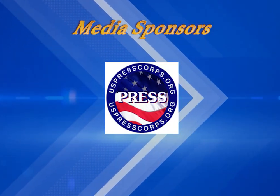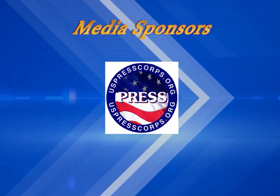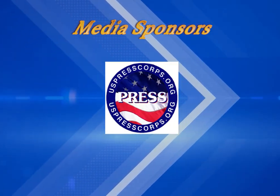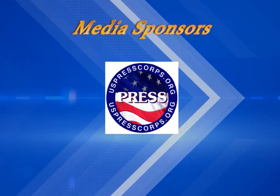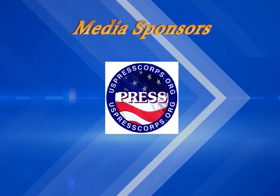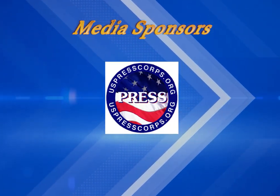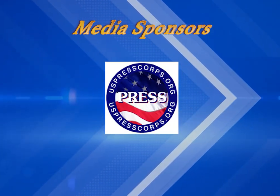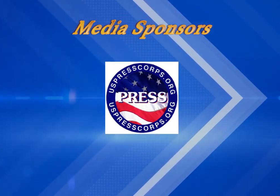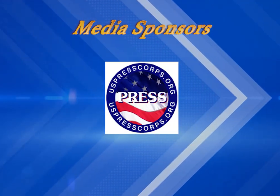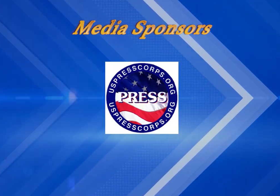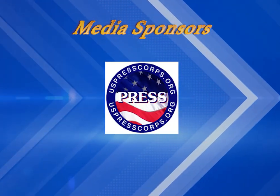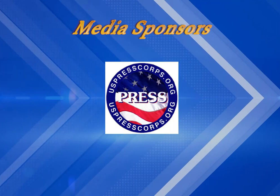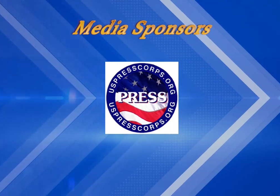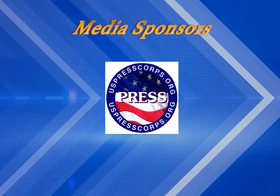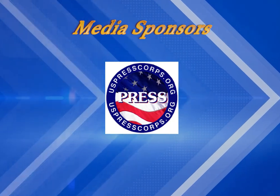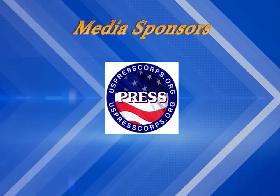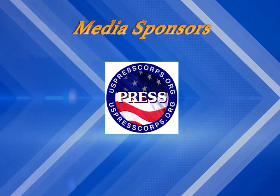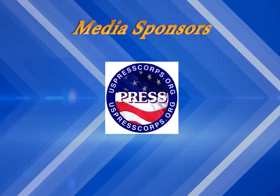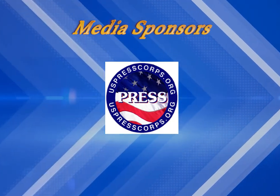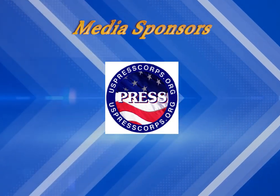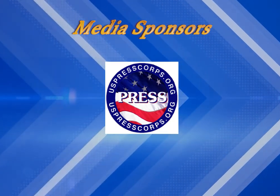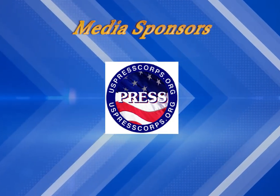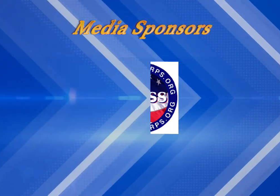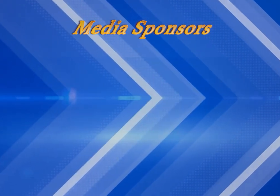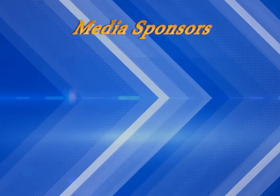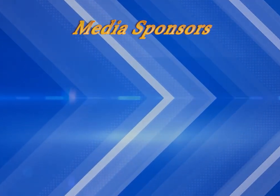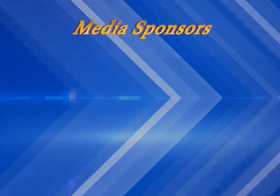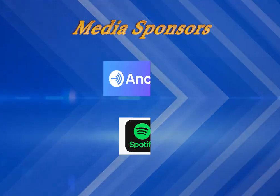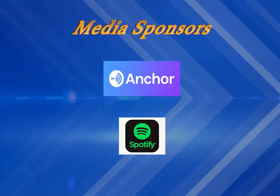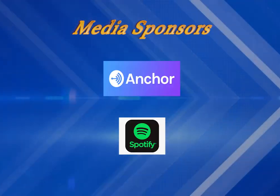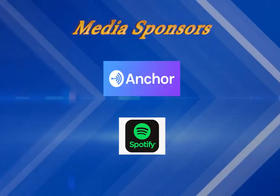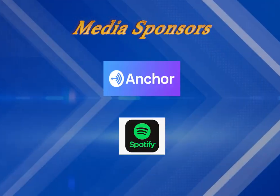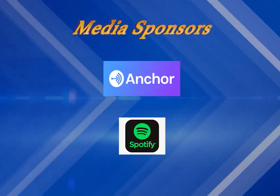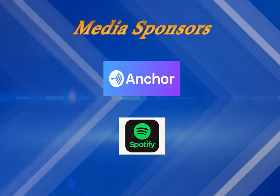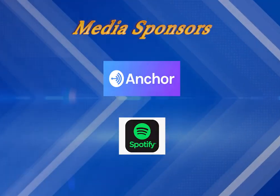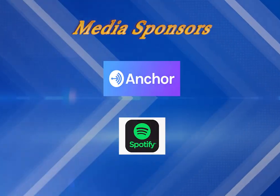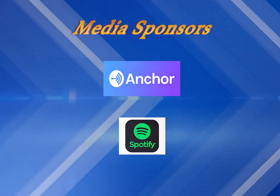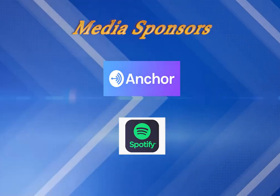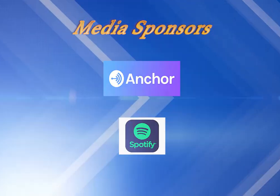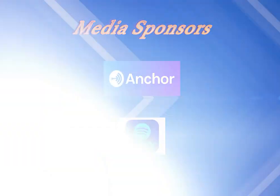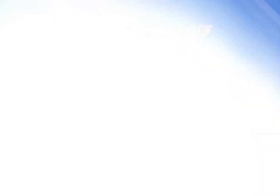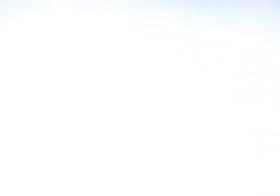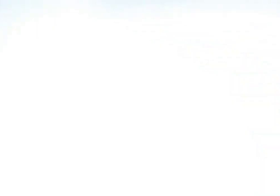Corps Domestic and International, Anchor FM and Spotify.